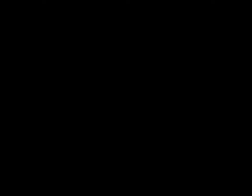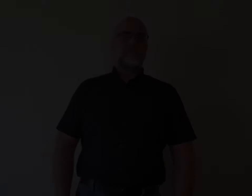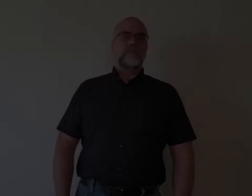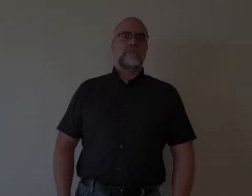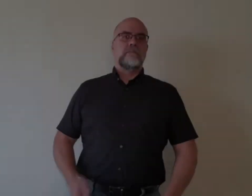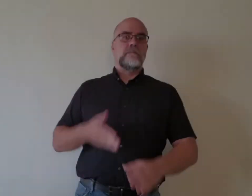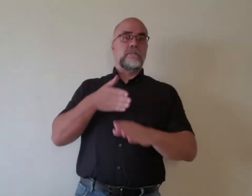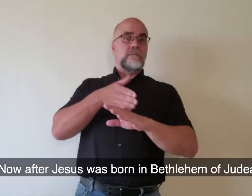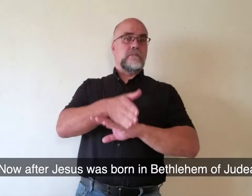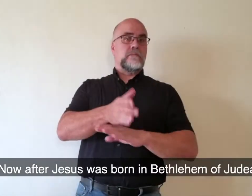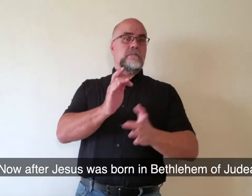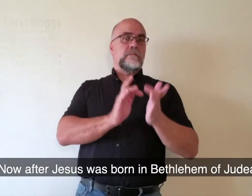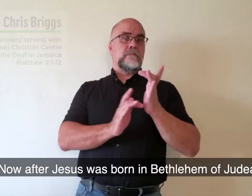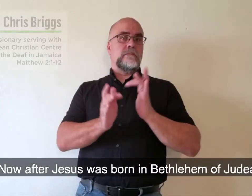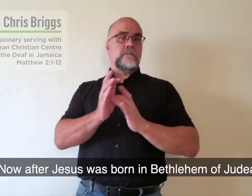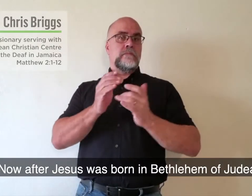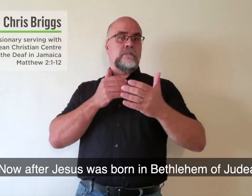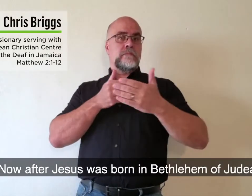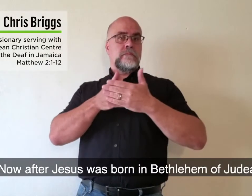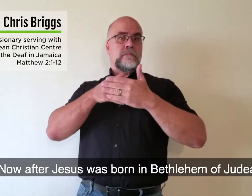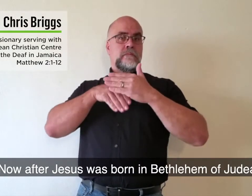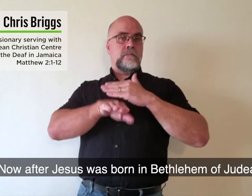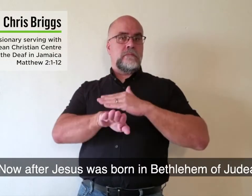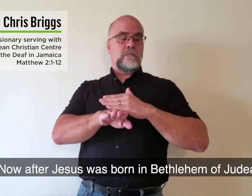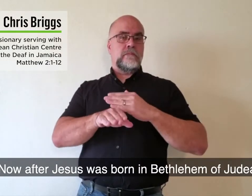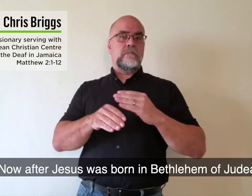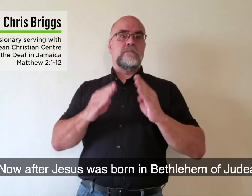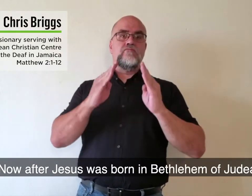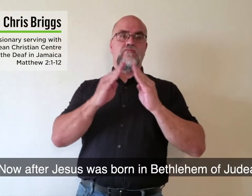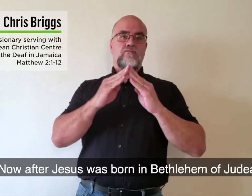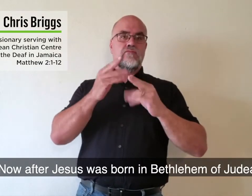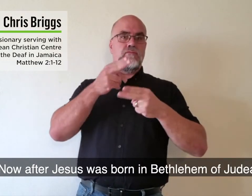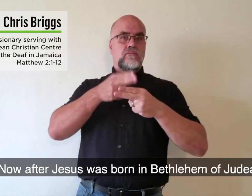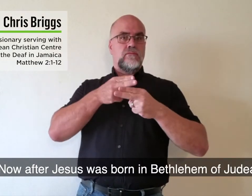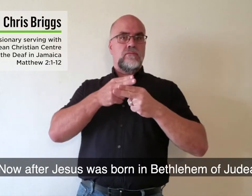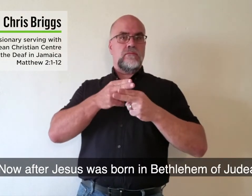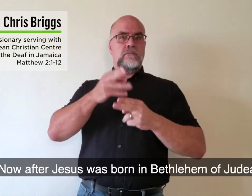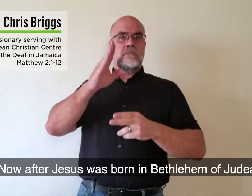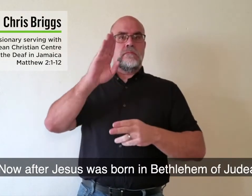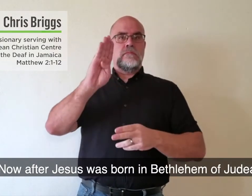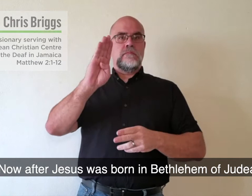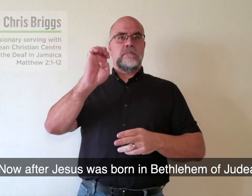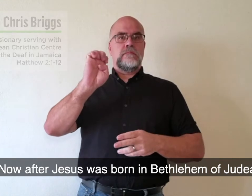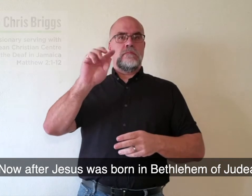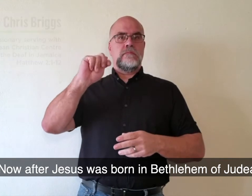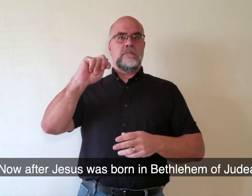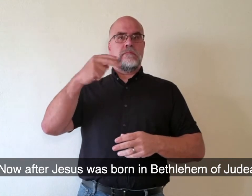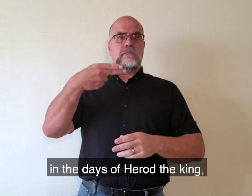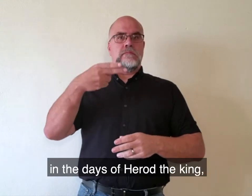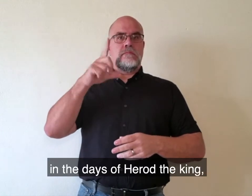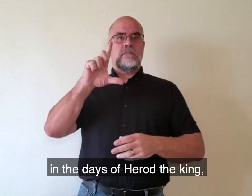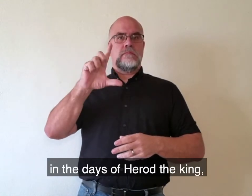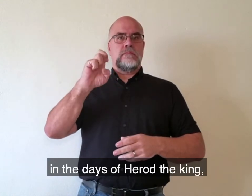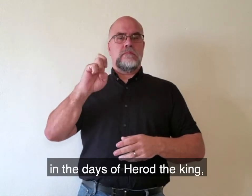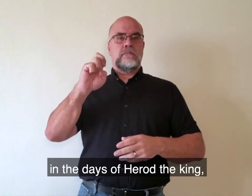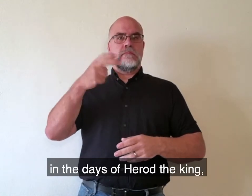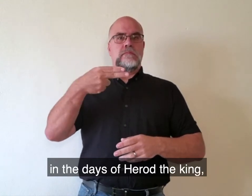Now after Jesus was born in Bethlehem of Judea, in the days of